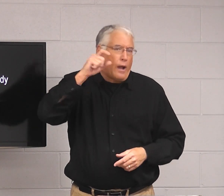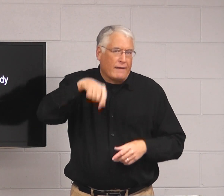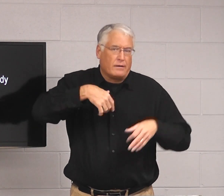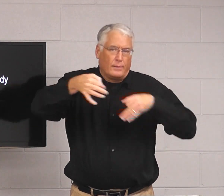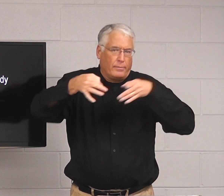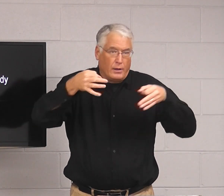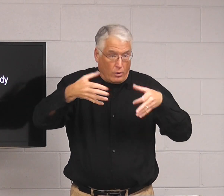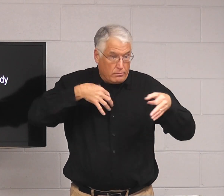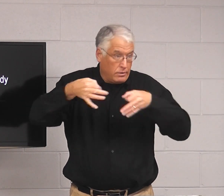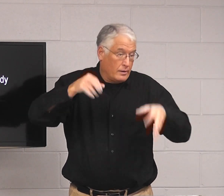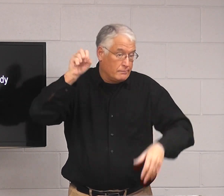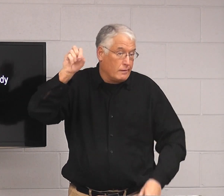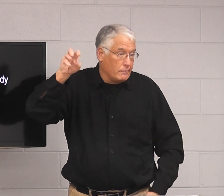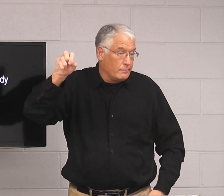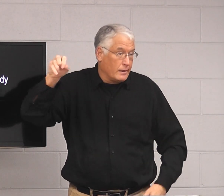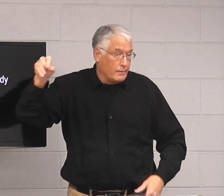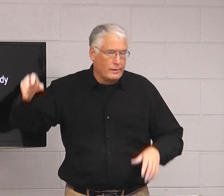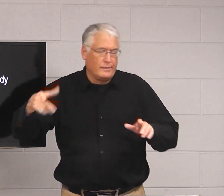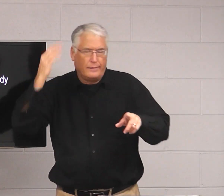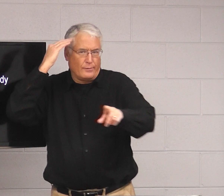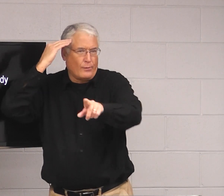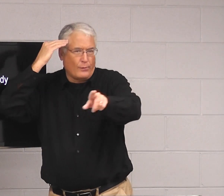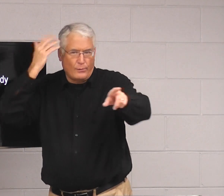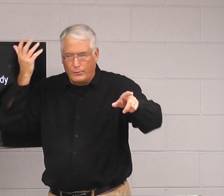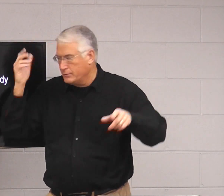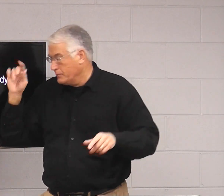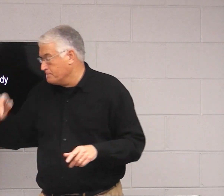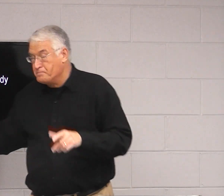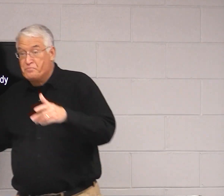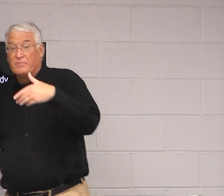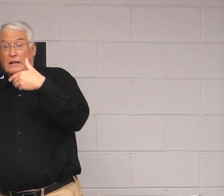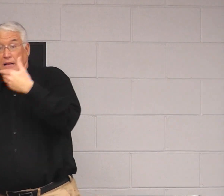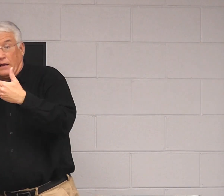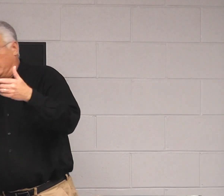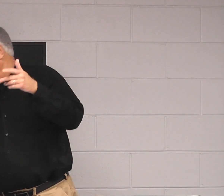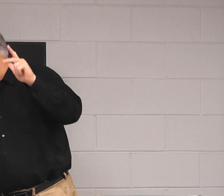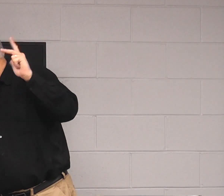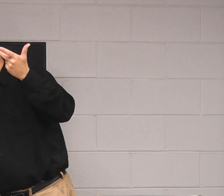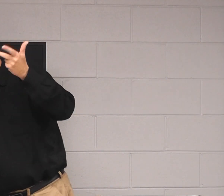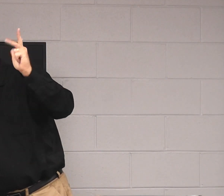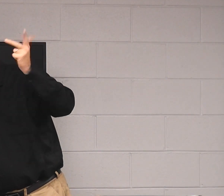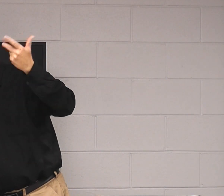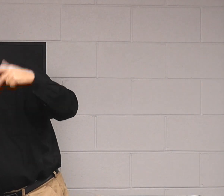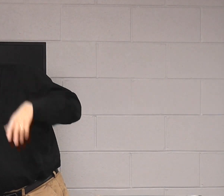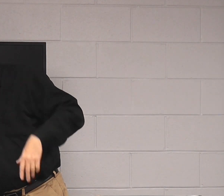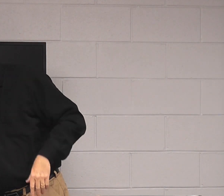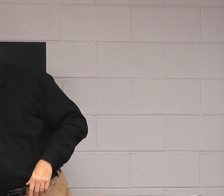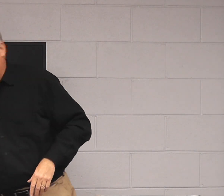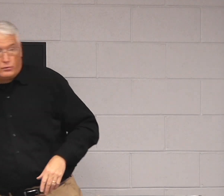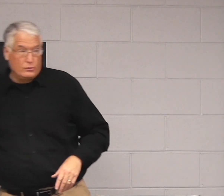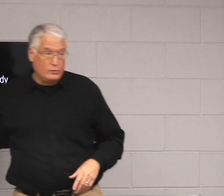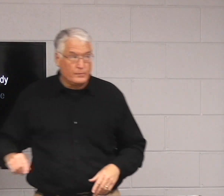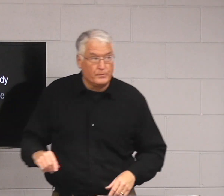So you all know I don't have to explain deeply about that. You all know. You know this already. So the next and third thing,